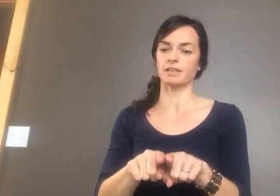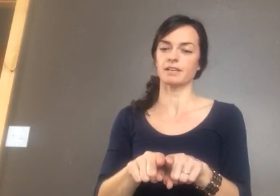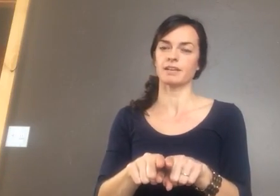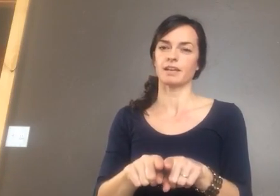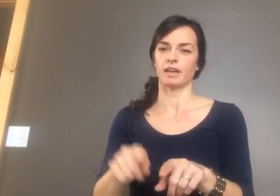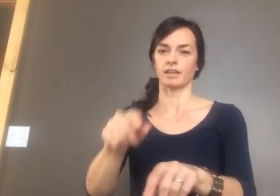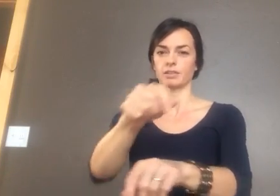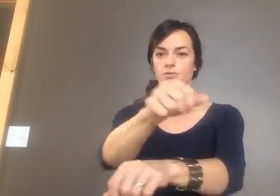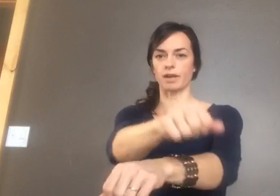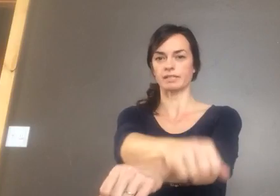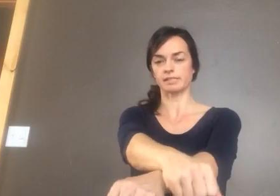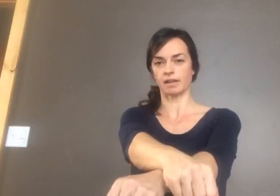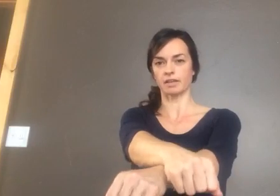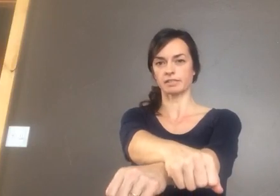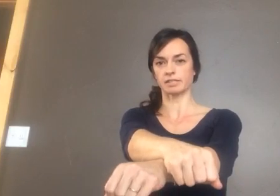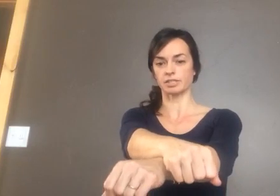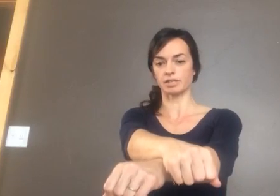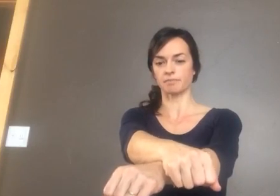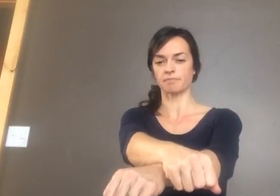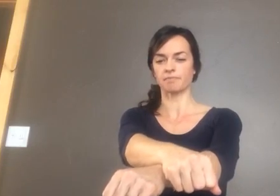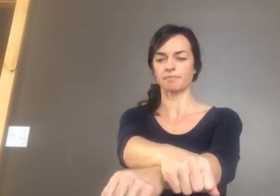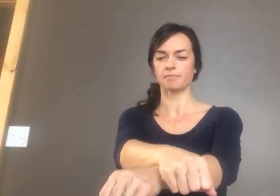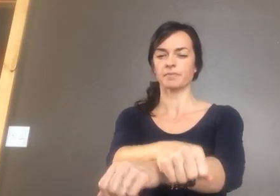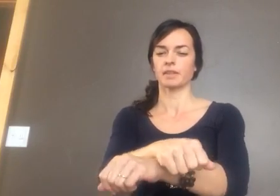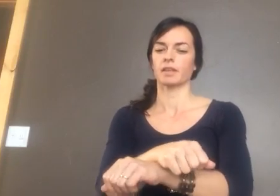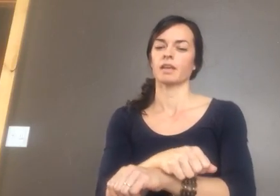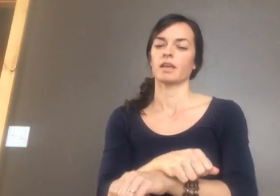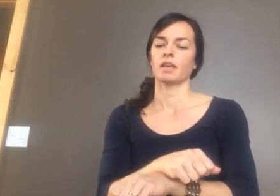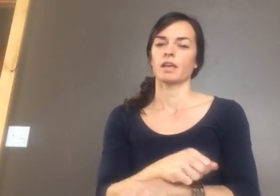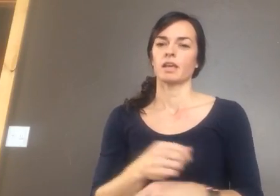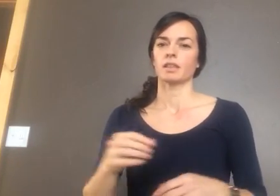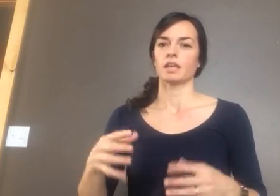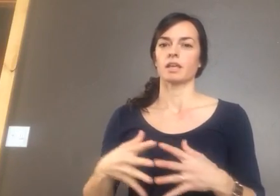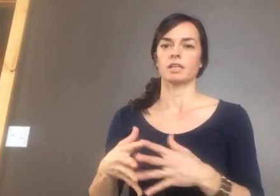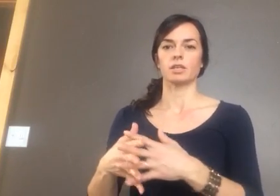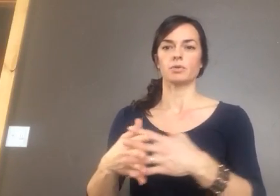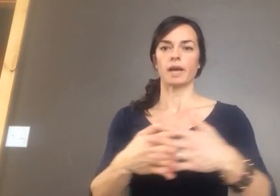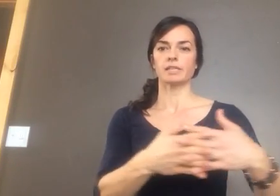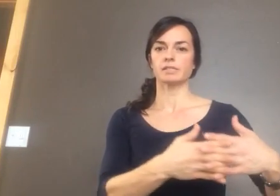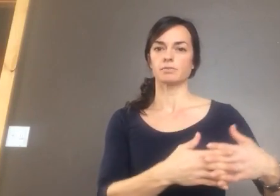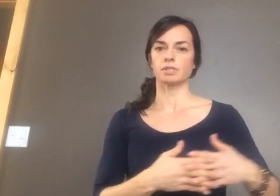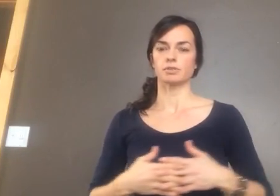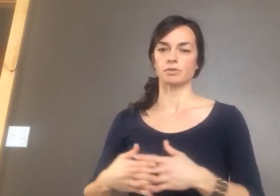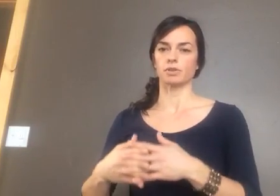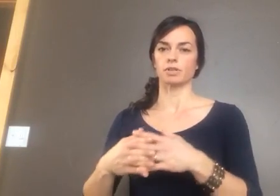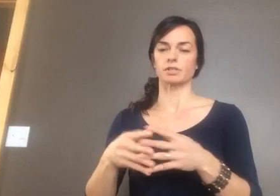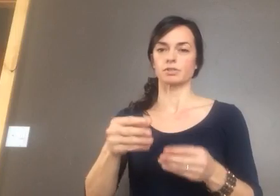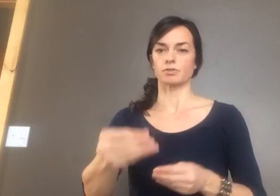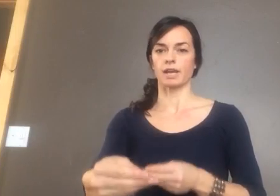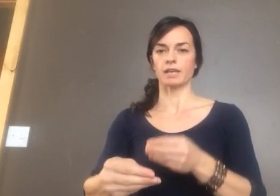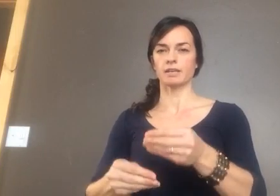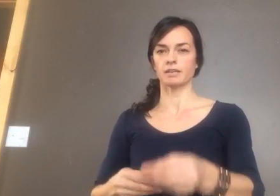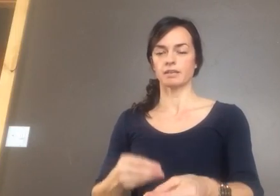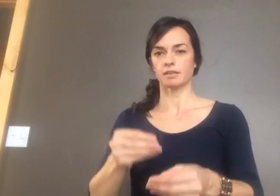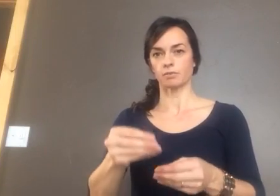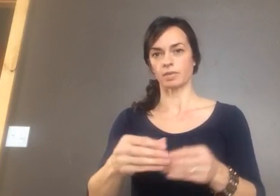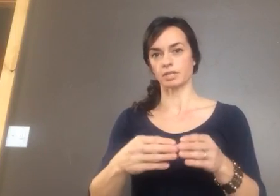and the Dred Scott decision. The U.S. restores trade with